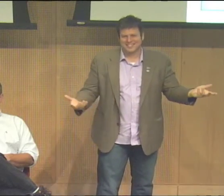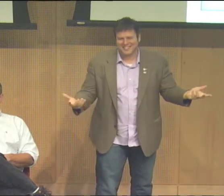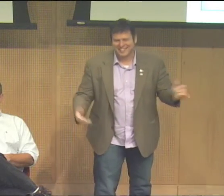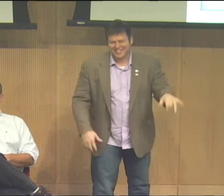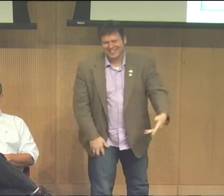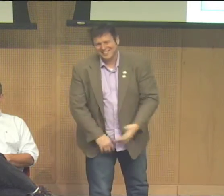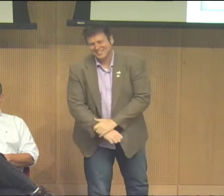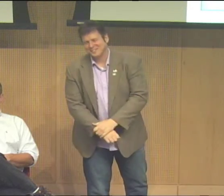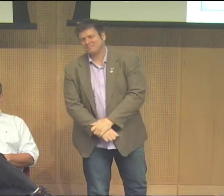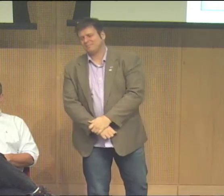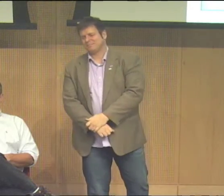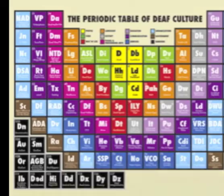so which way do you want to go